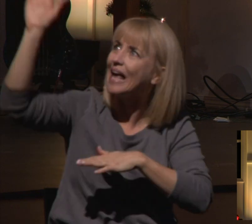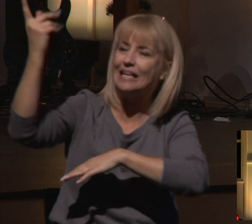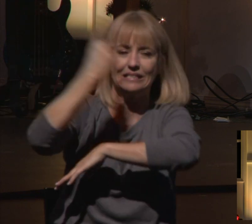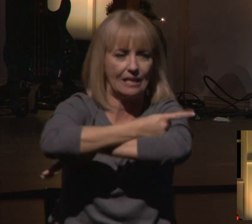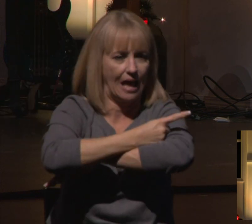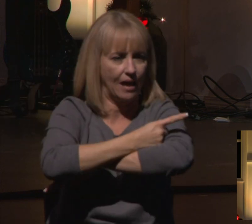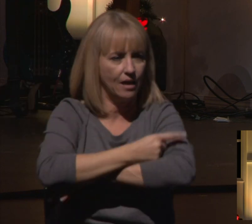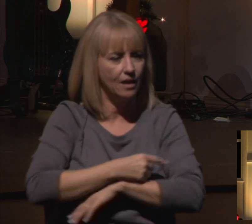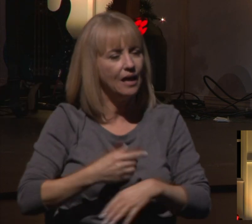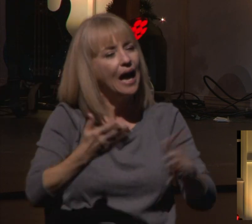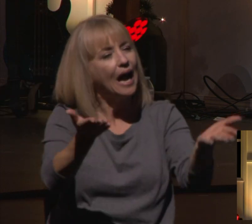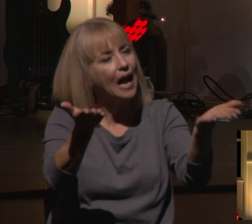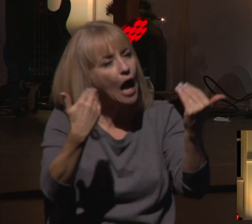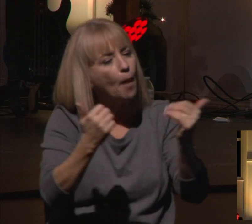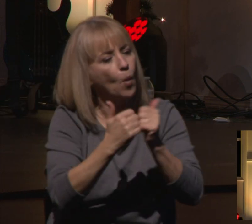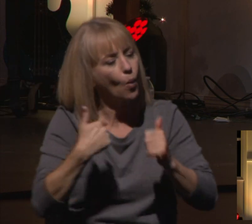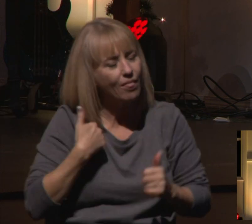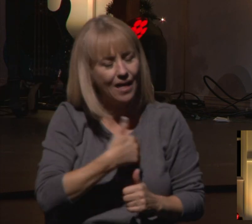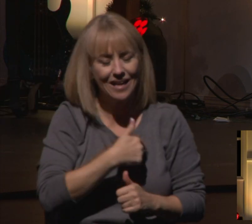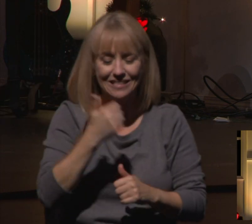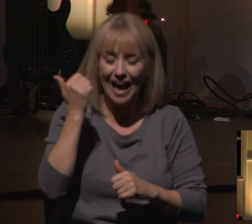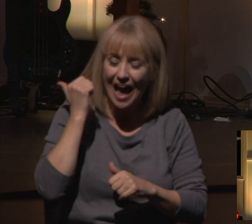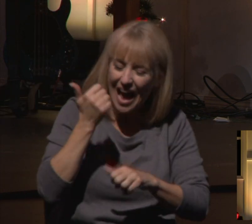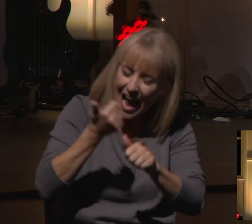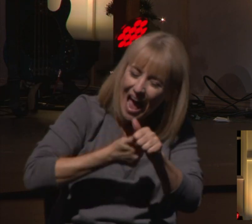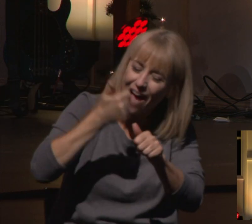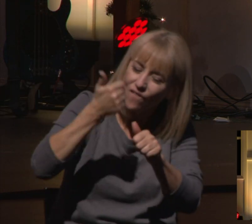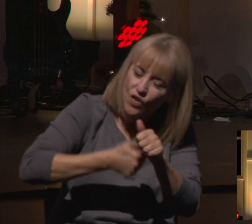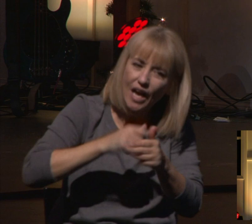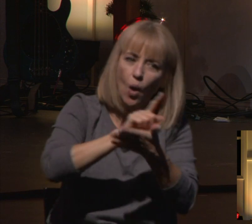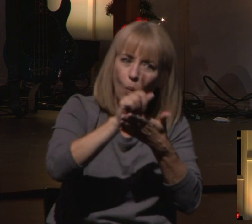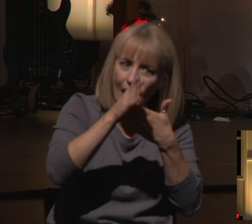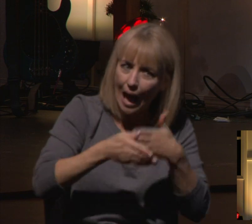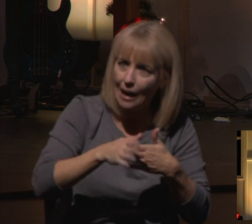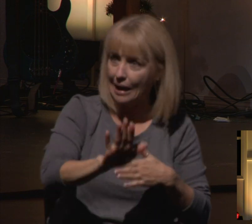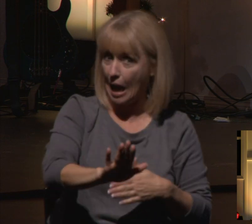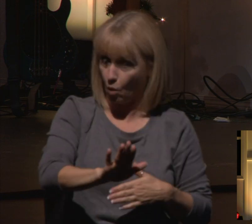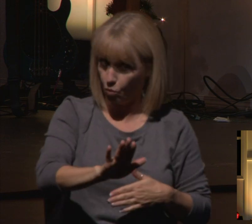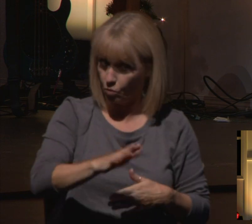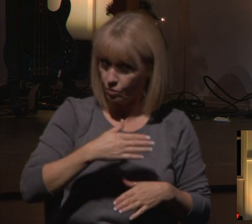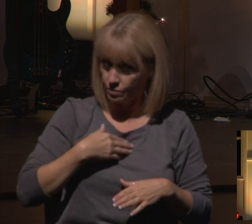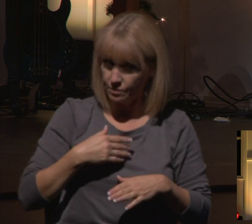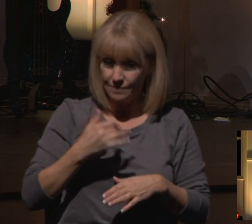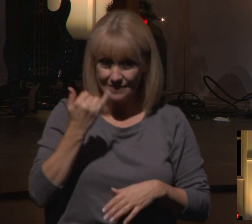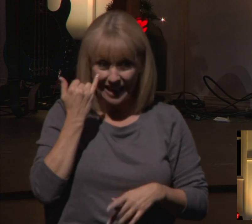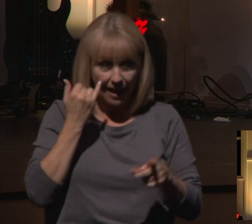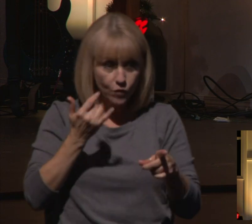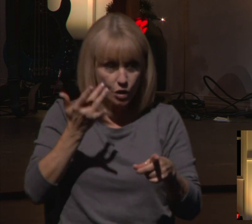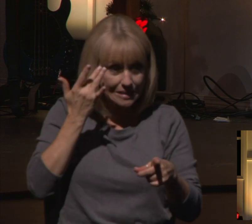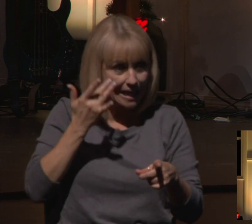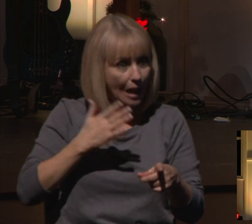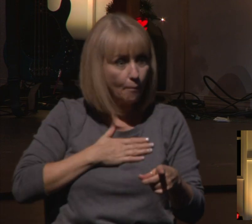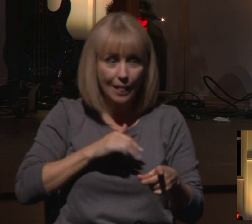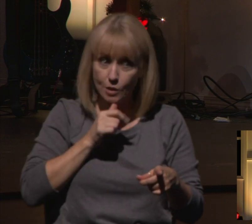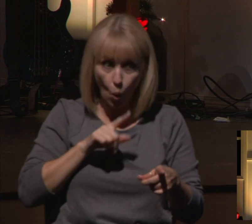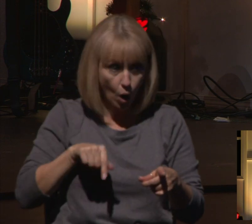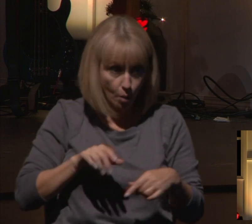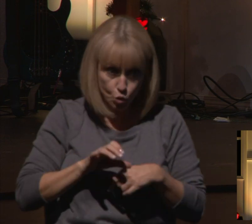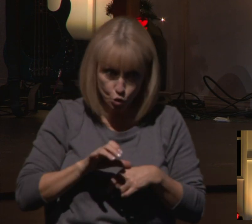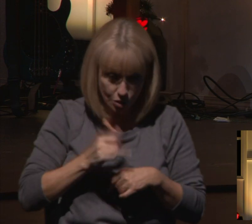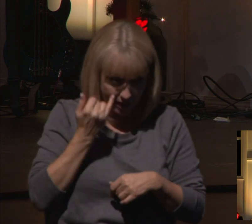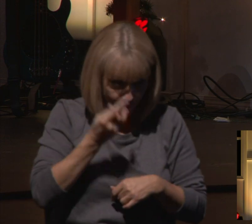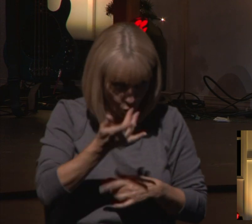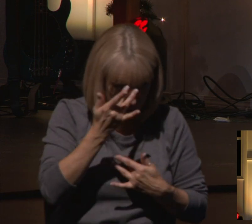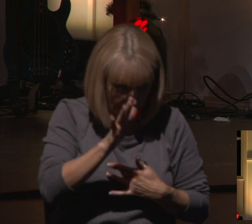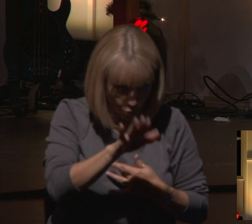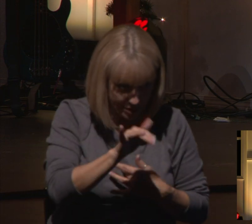weekend of this Christmas series. Now, I say that and I want you to hear me say this. If you're sick, don't be here. Like, be at